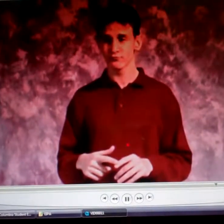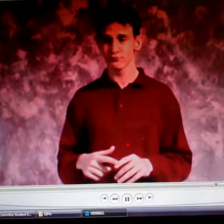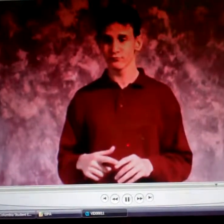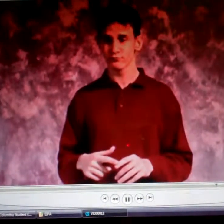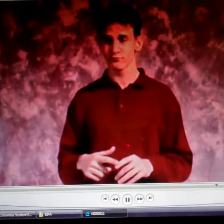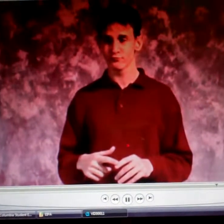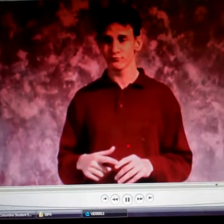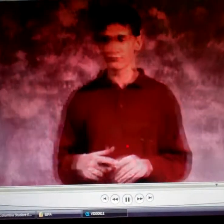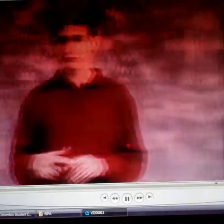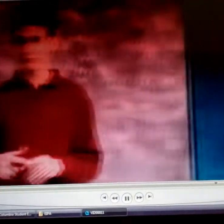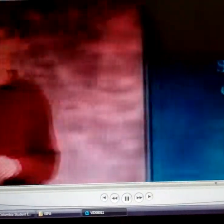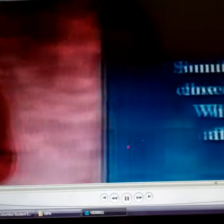tornado had left.